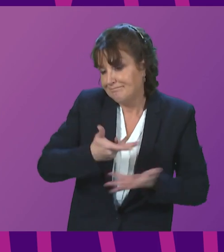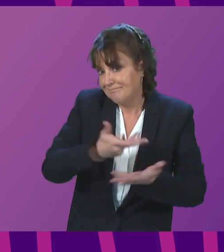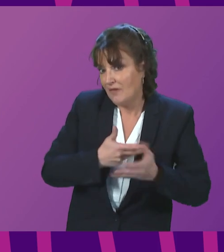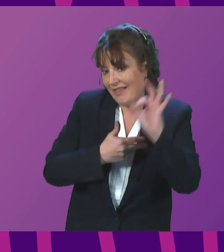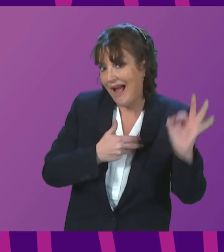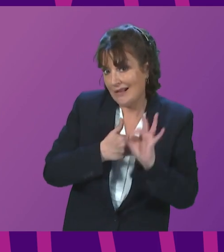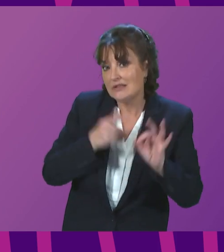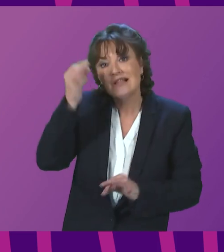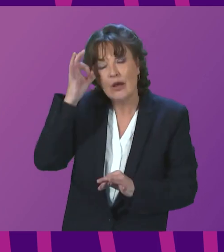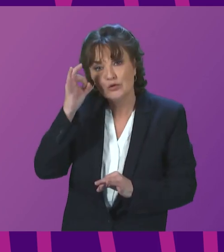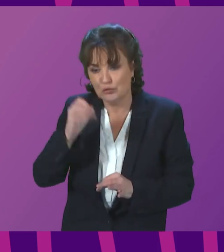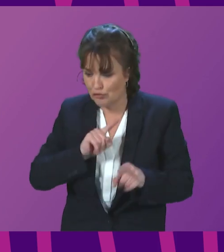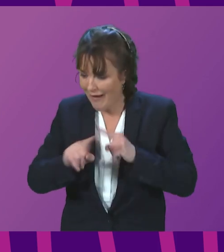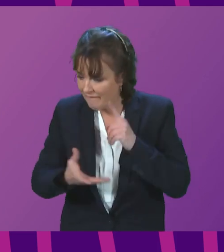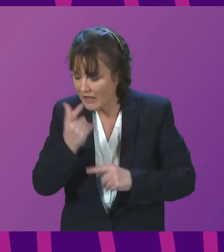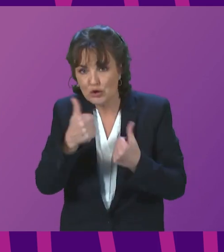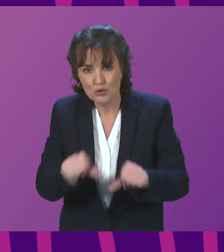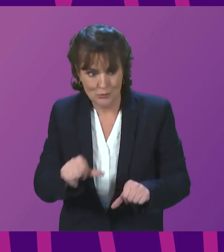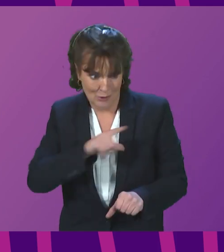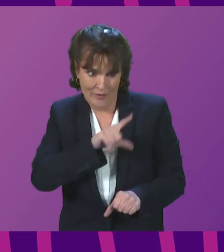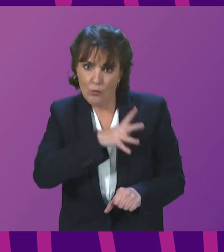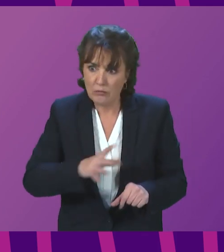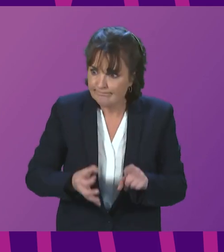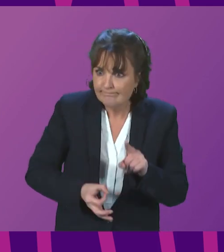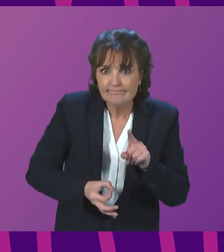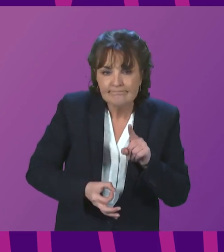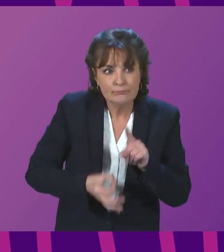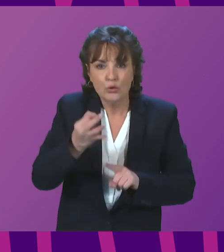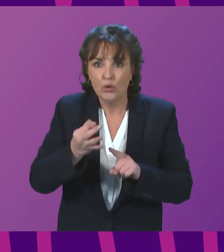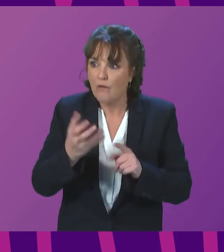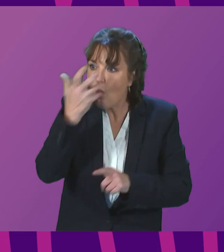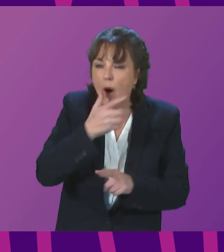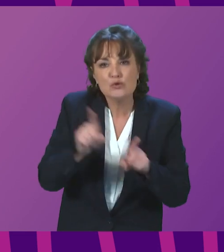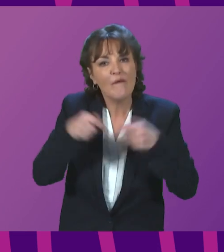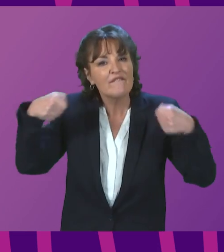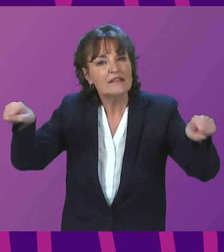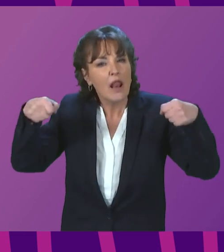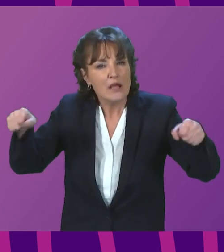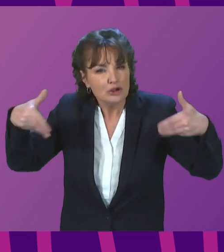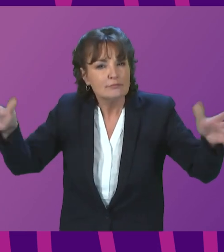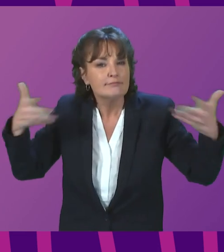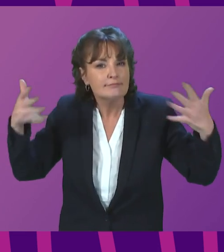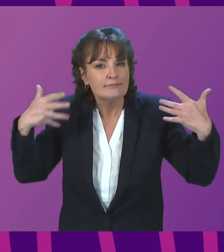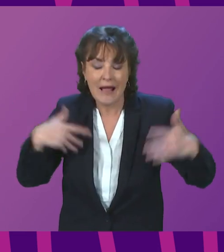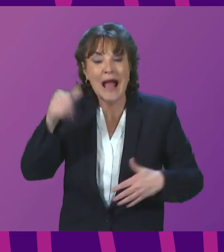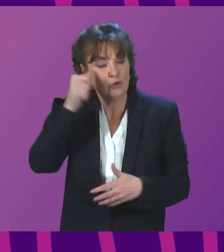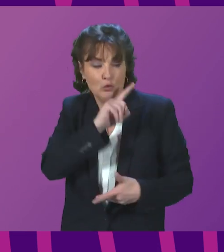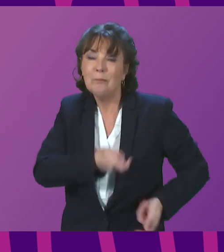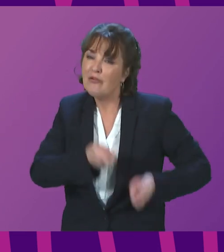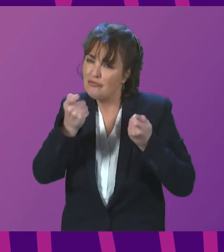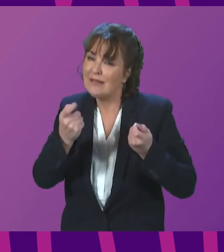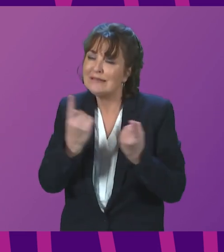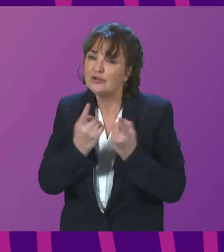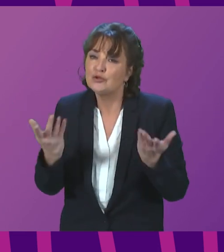solution that enables them to continue to improve the warmth and ventilation of people's homes. I know Dr Allen has raised this issue before today, and